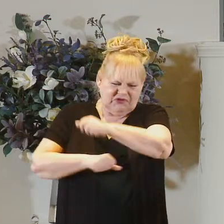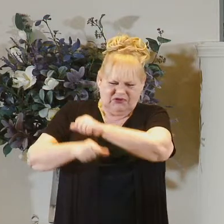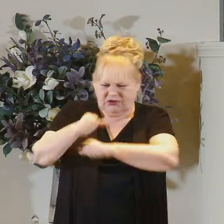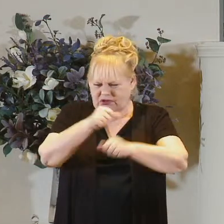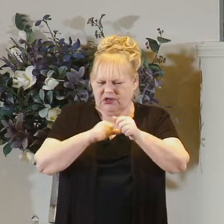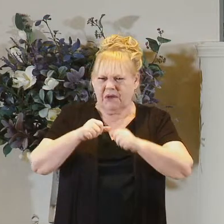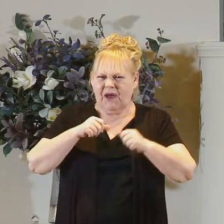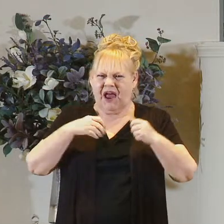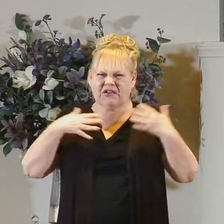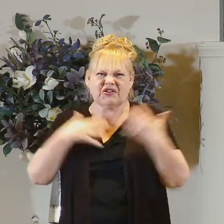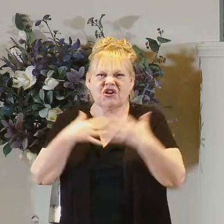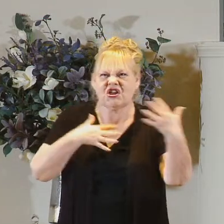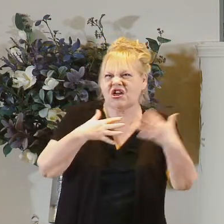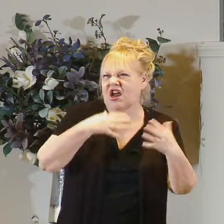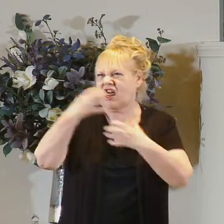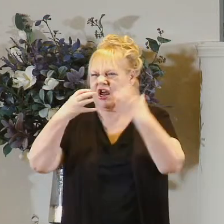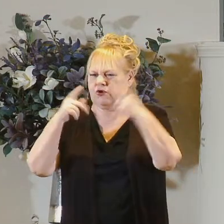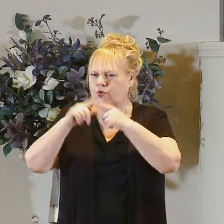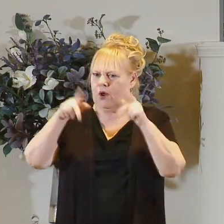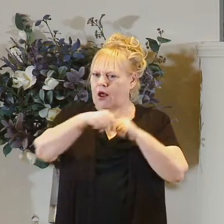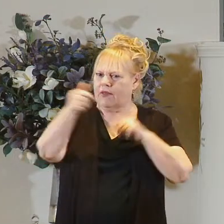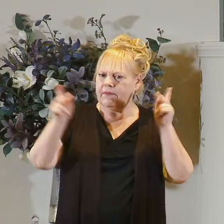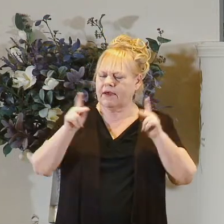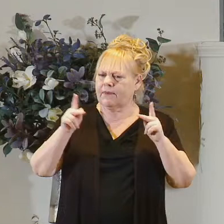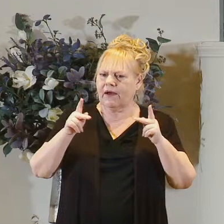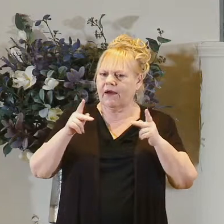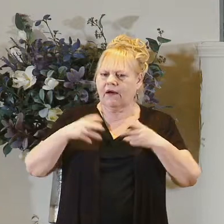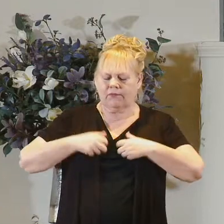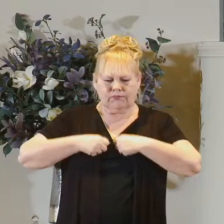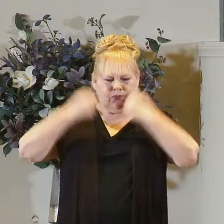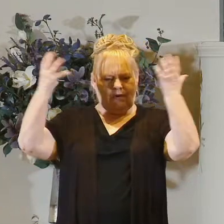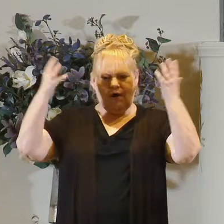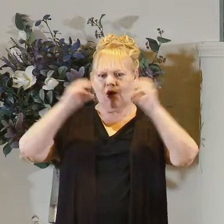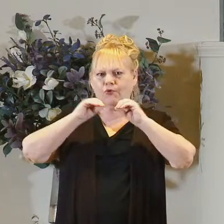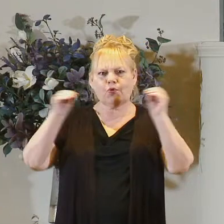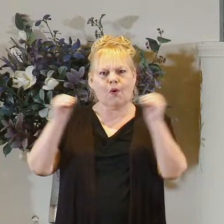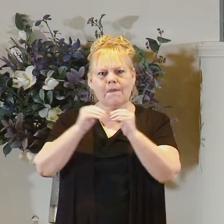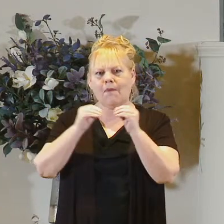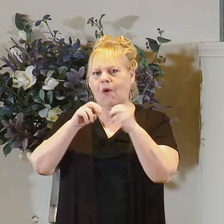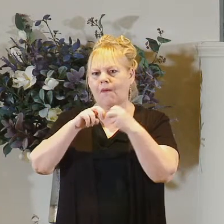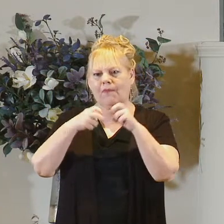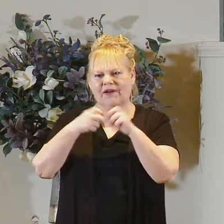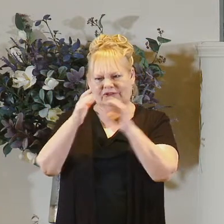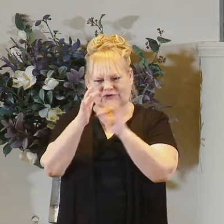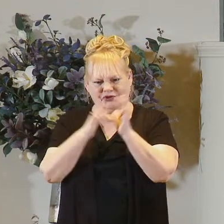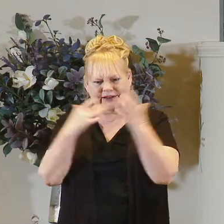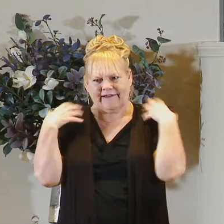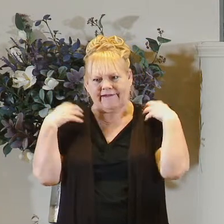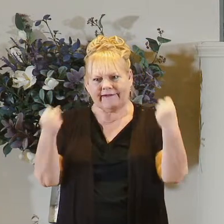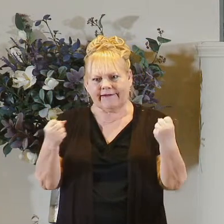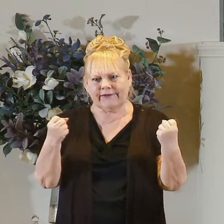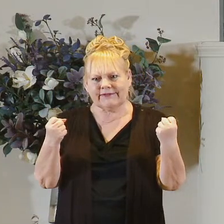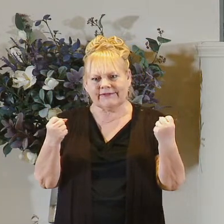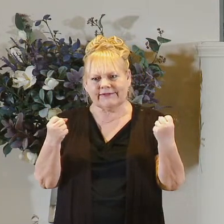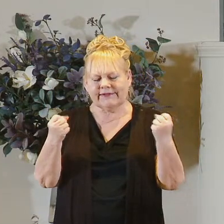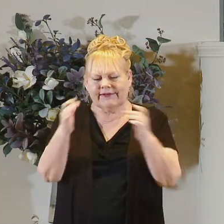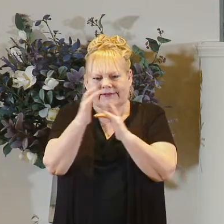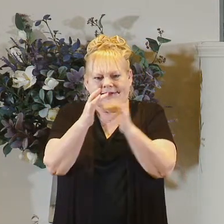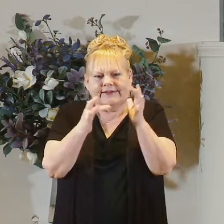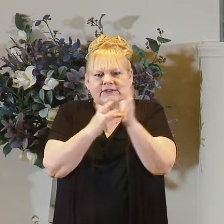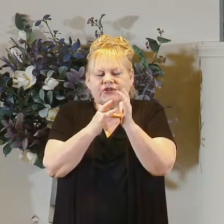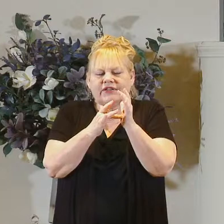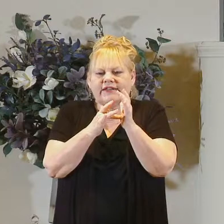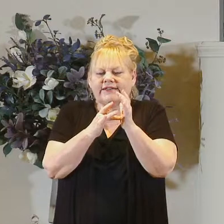others has just been relieved of his problems by jesus jesus